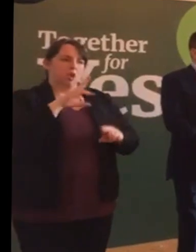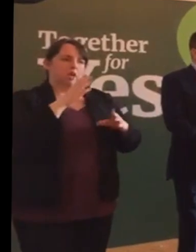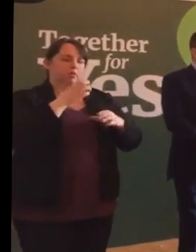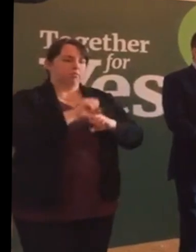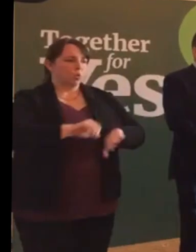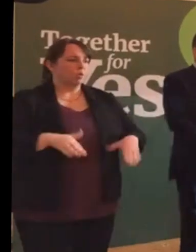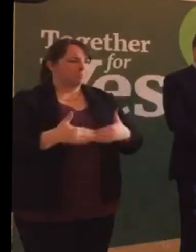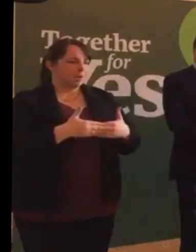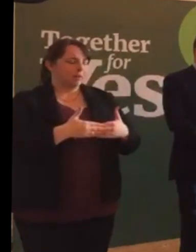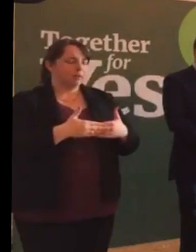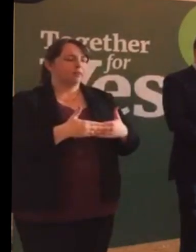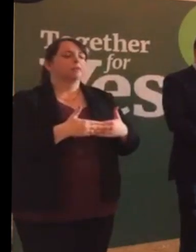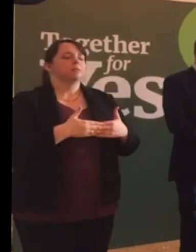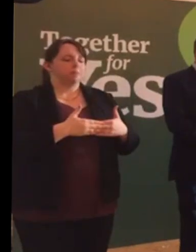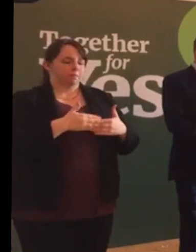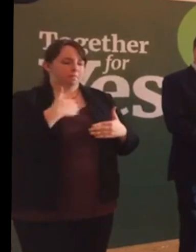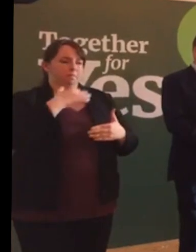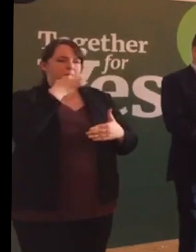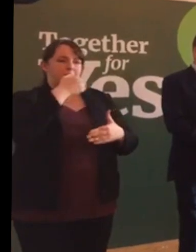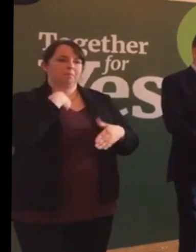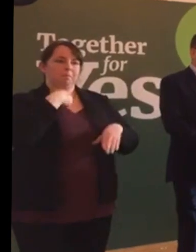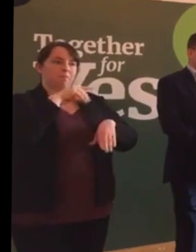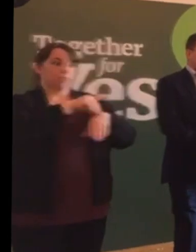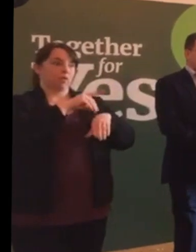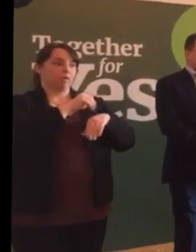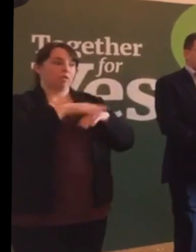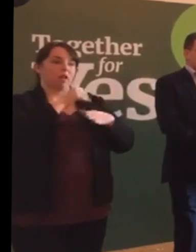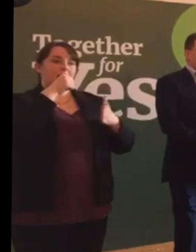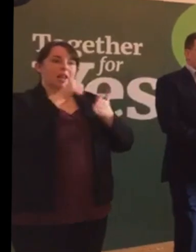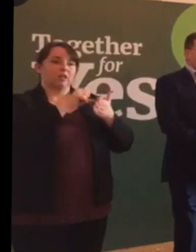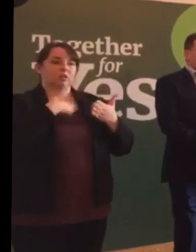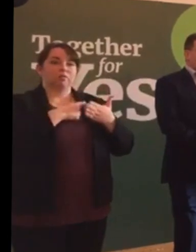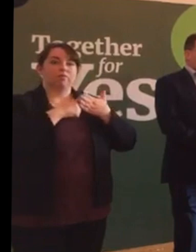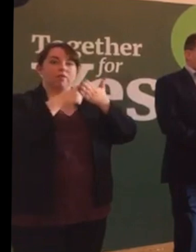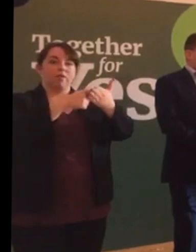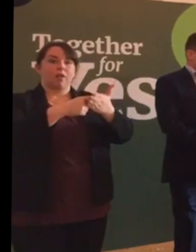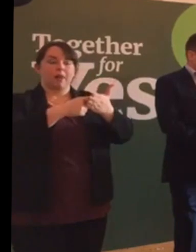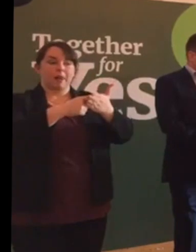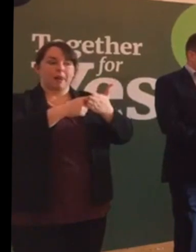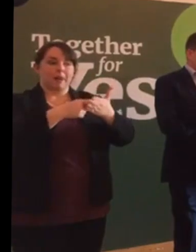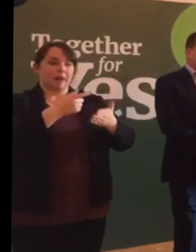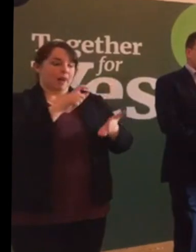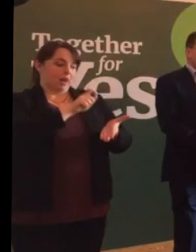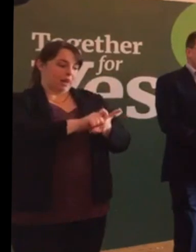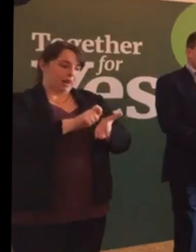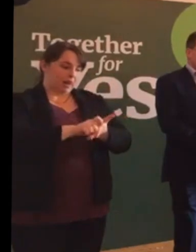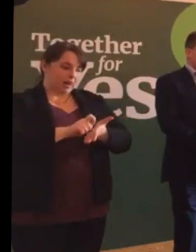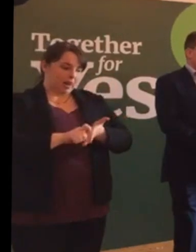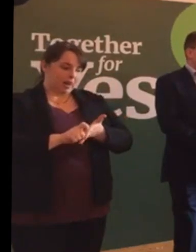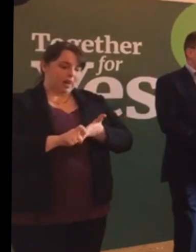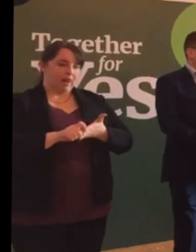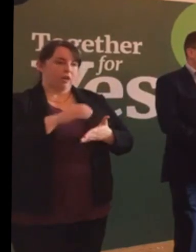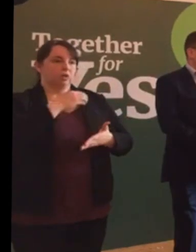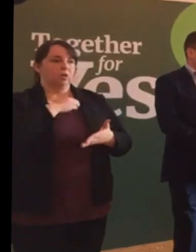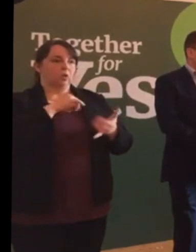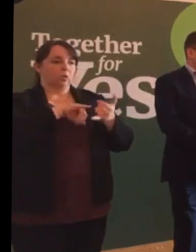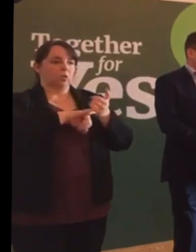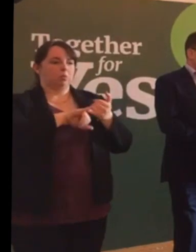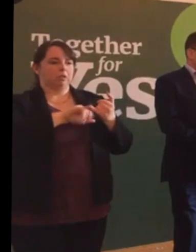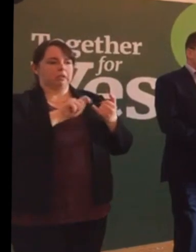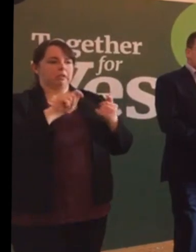So we asked our consultant for a letter of referral and we're given a handwritten letter to whom it may concern.